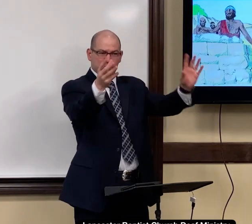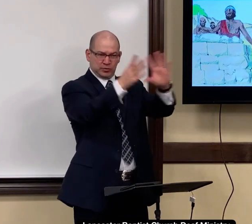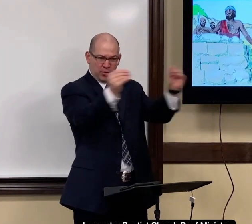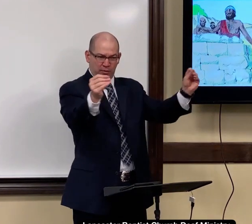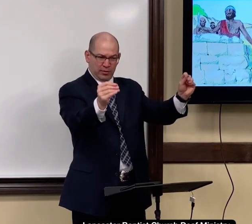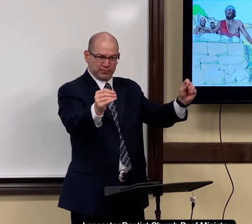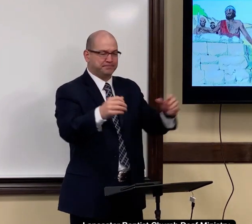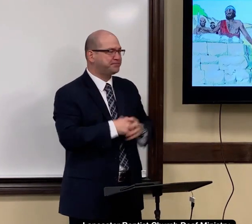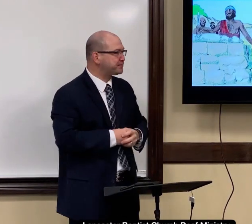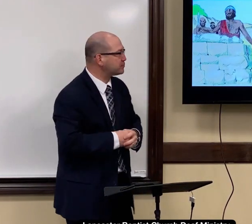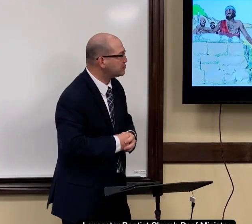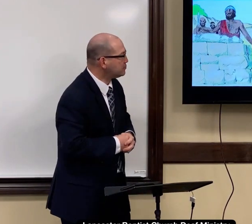now here's the story